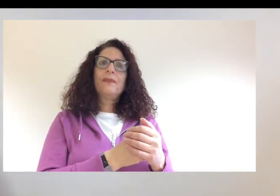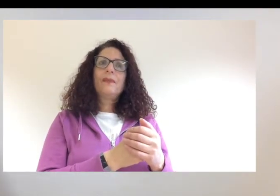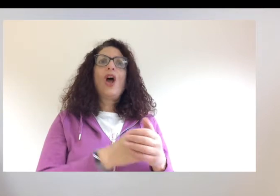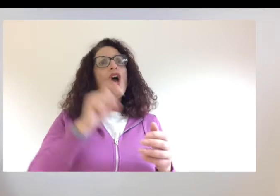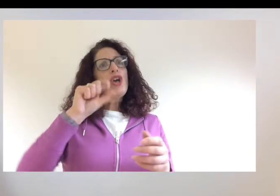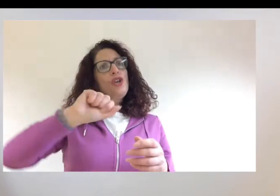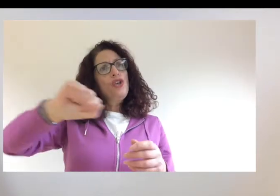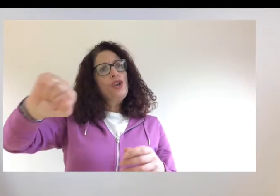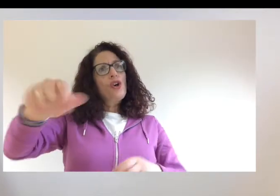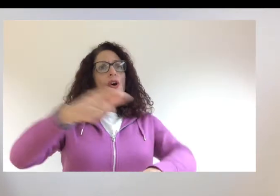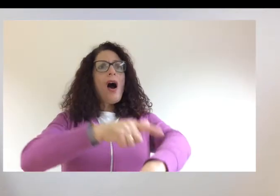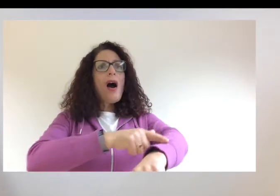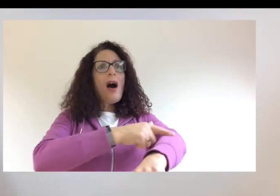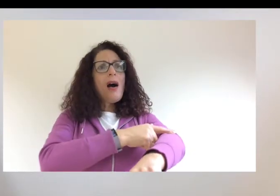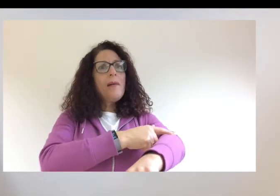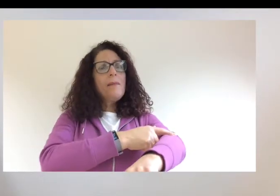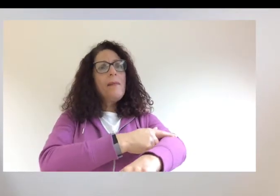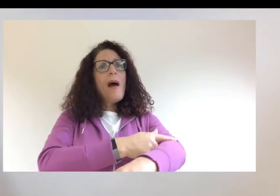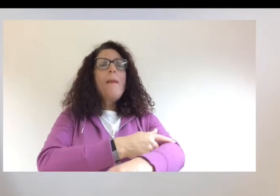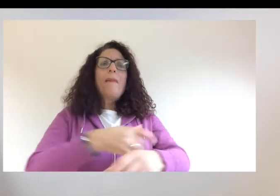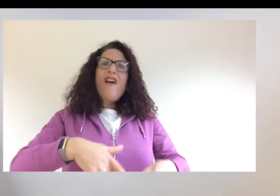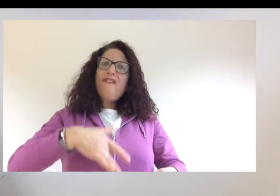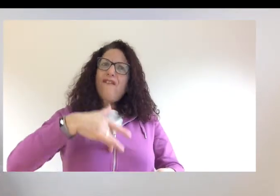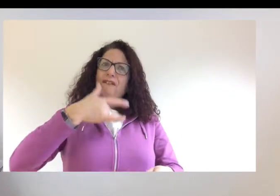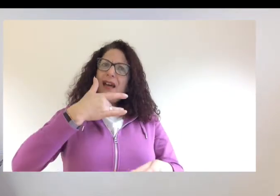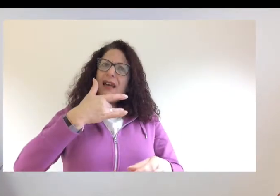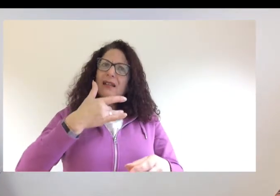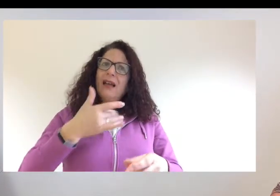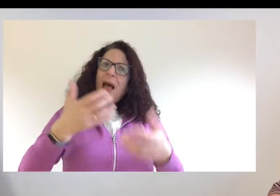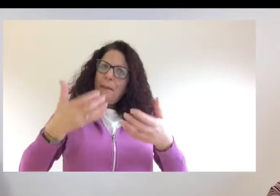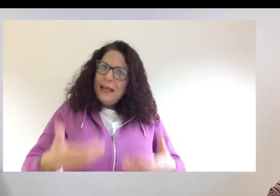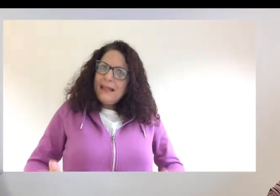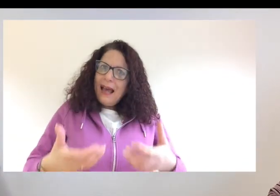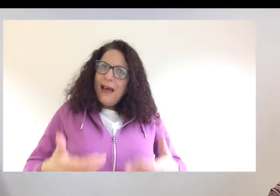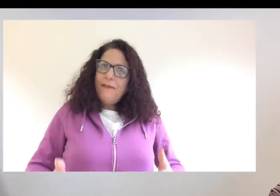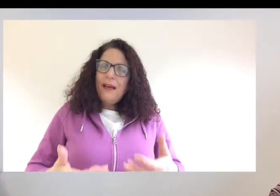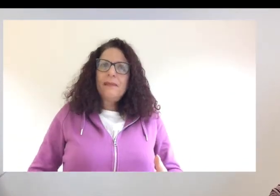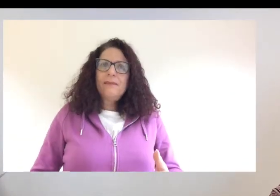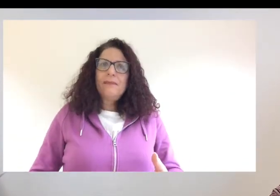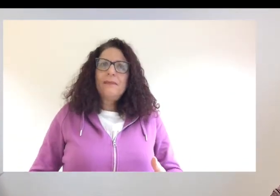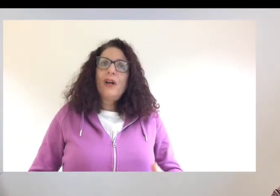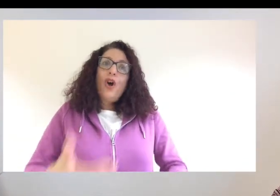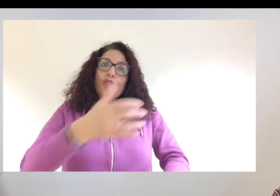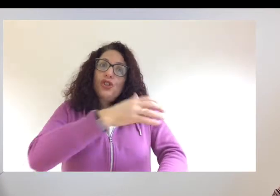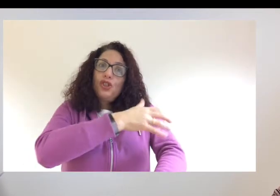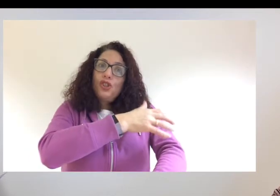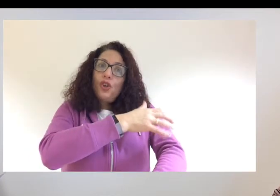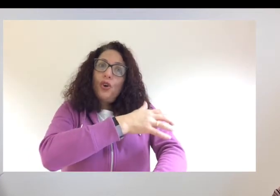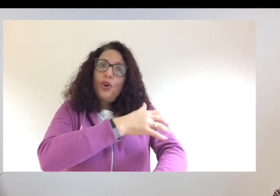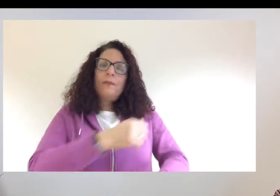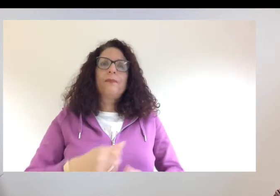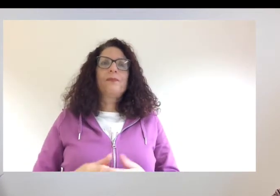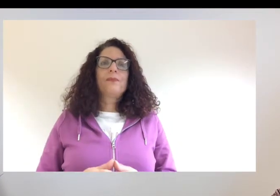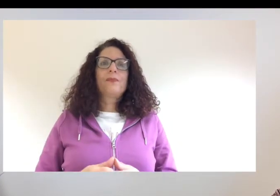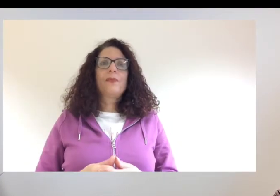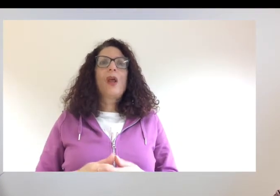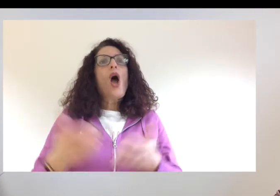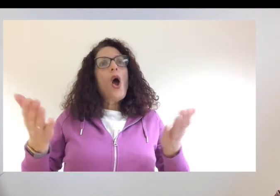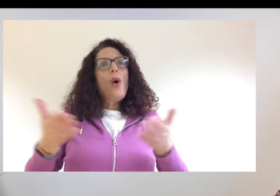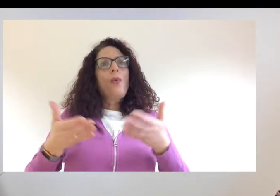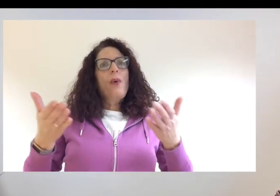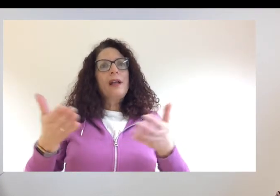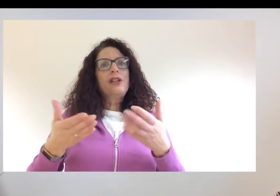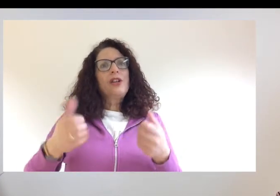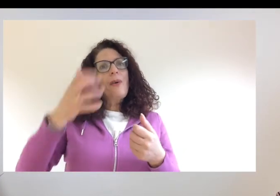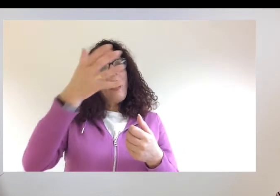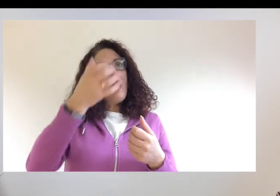Your arm feeling heavy or sore where you've had the injection. Feeling like you've got